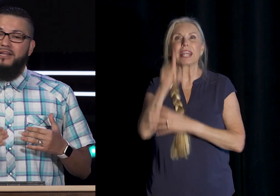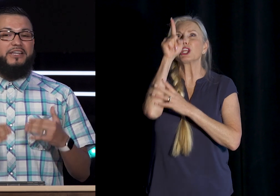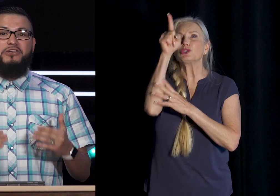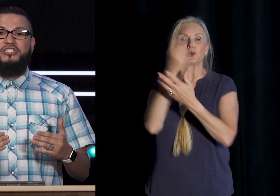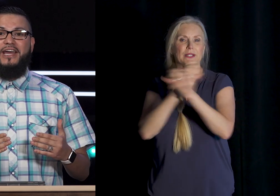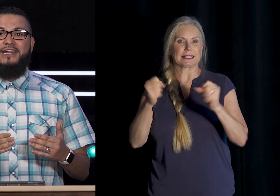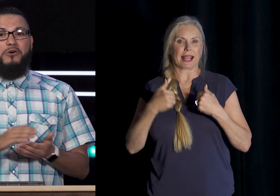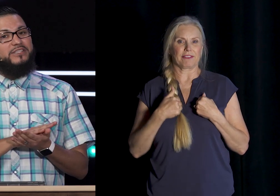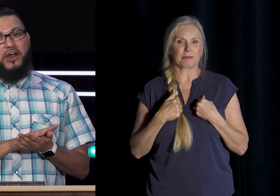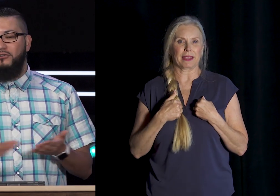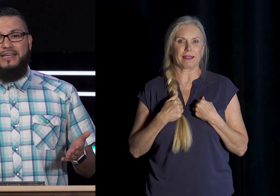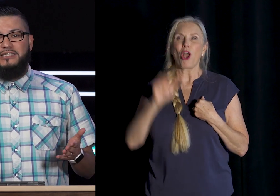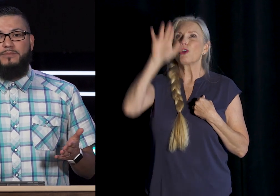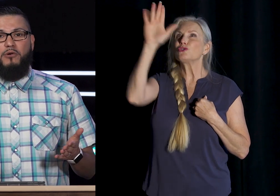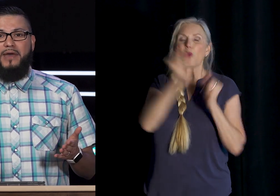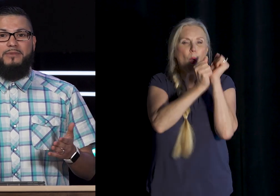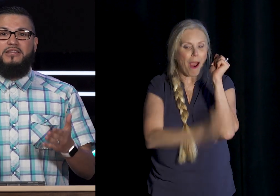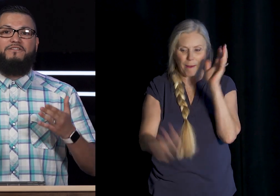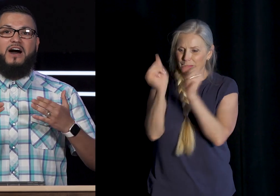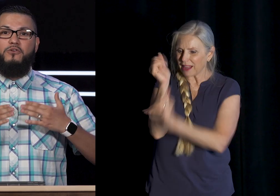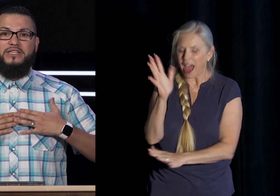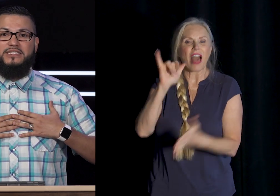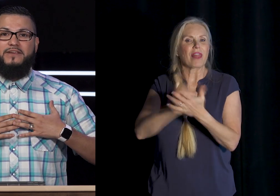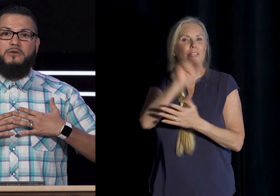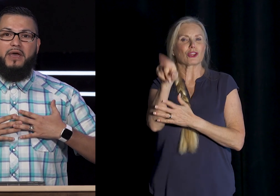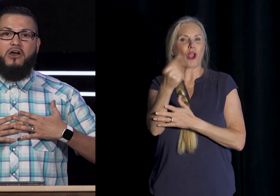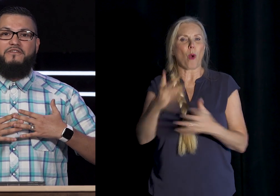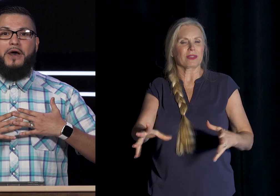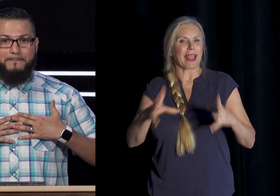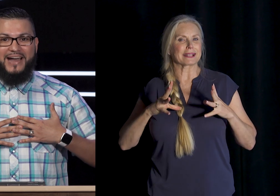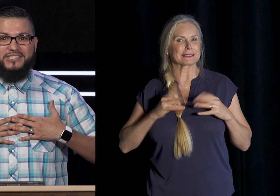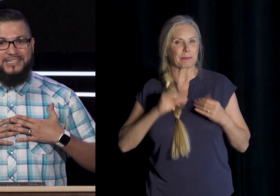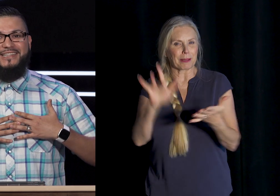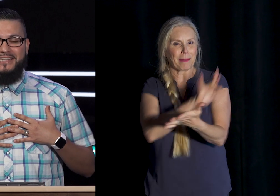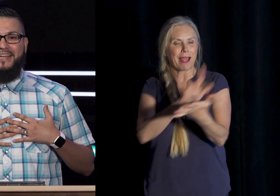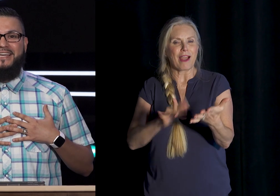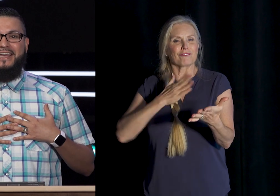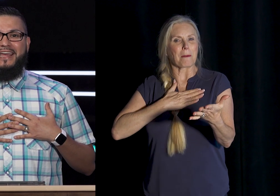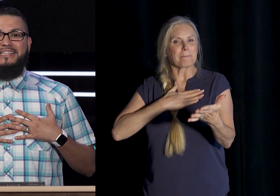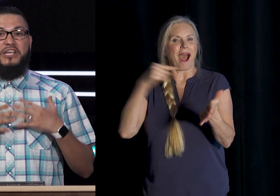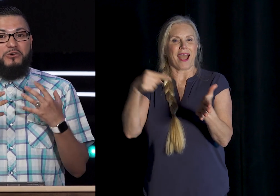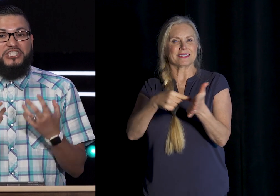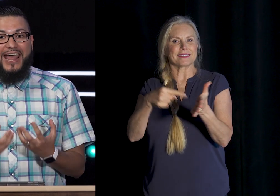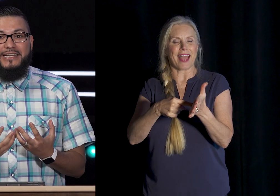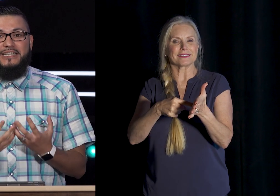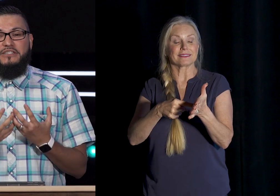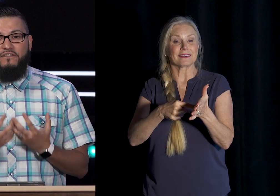blood That you shed Was the only acceptable payment That the father received To pay off my sin debt And see Christianity is a